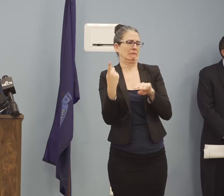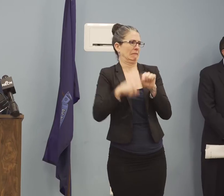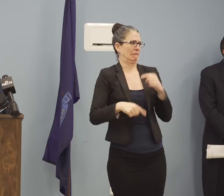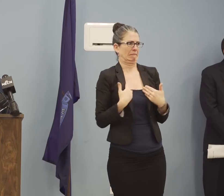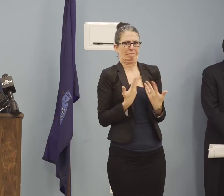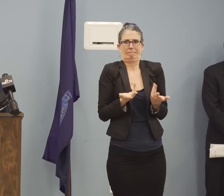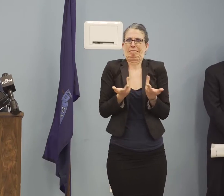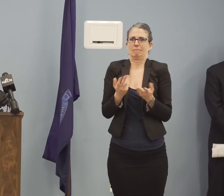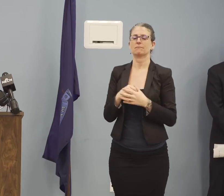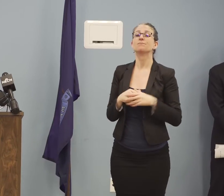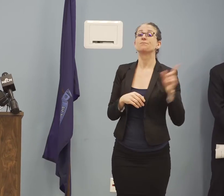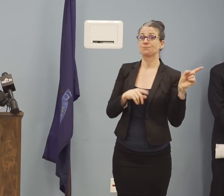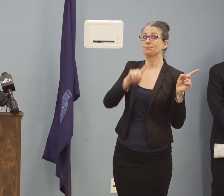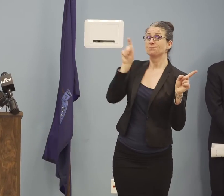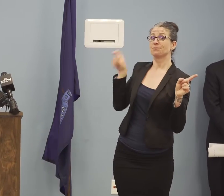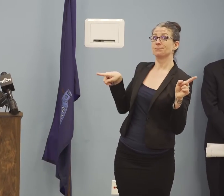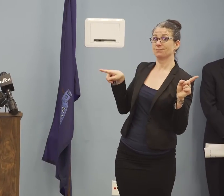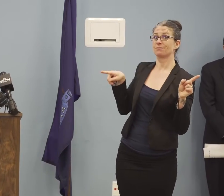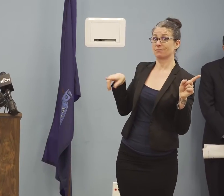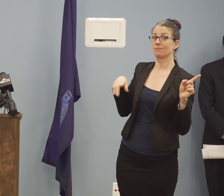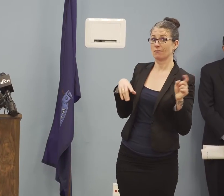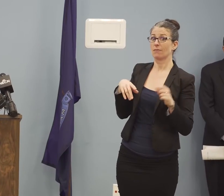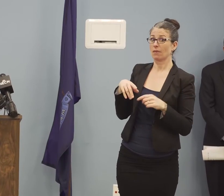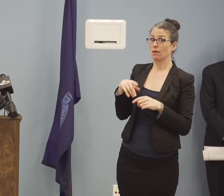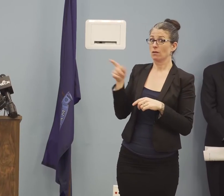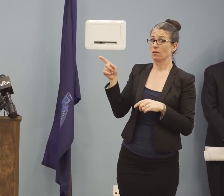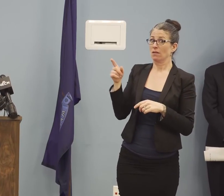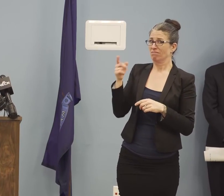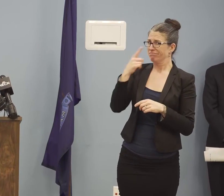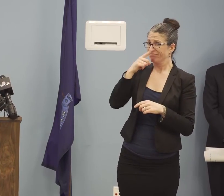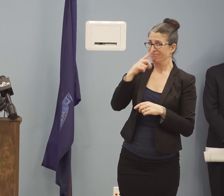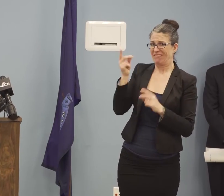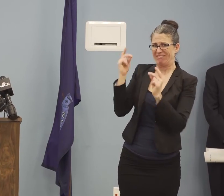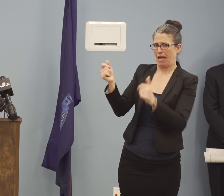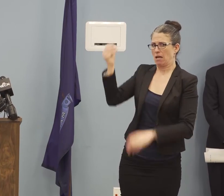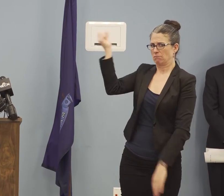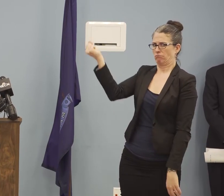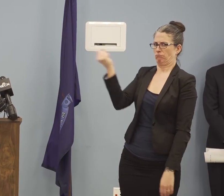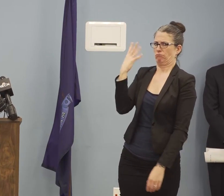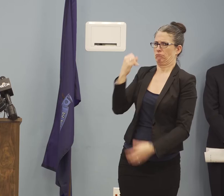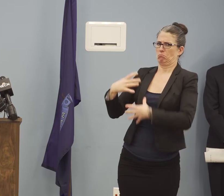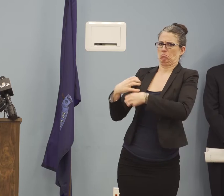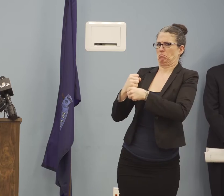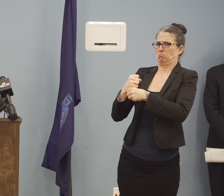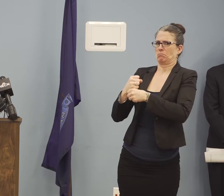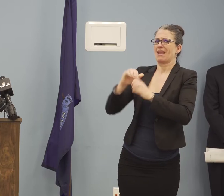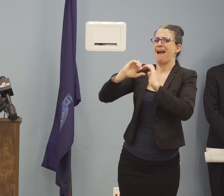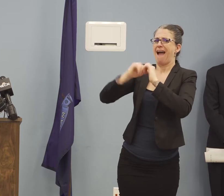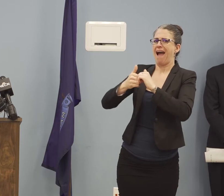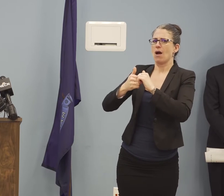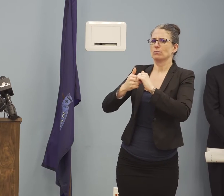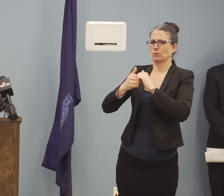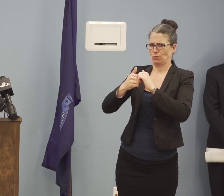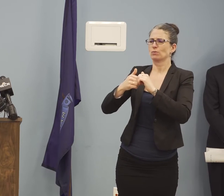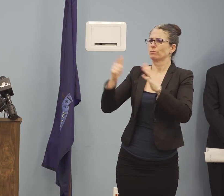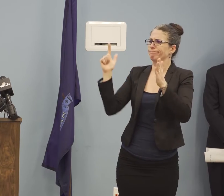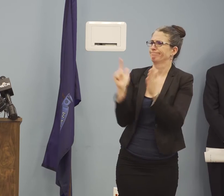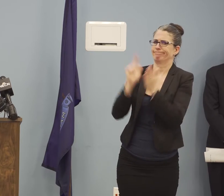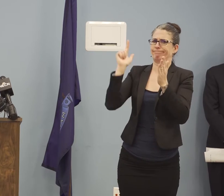I have a plan to enforce it?